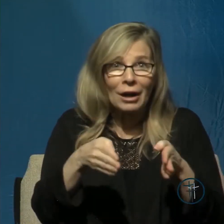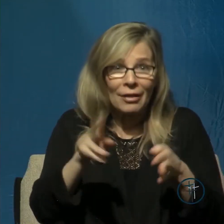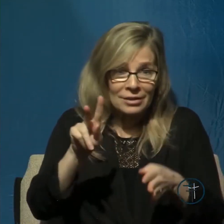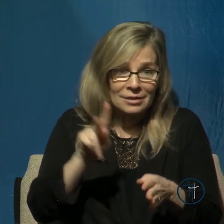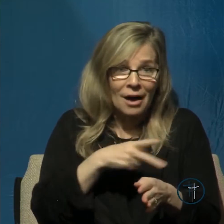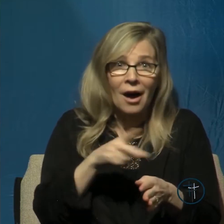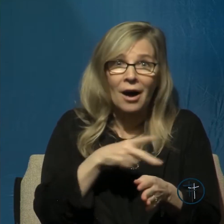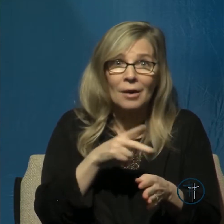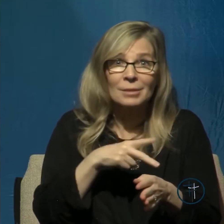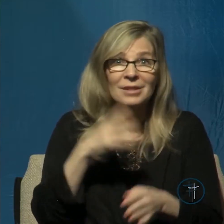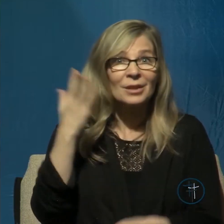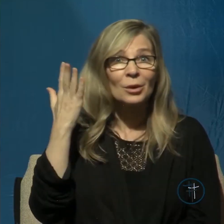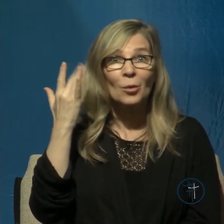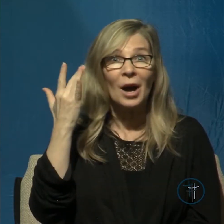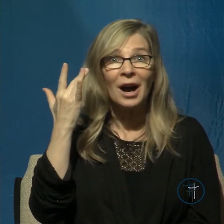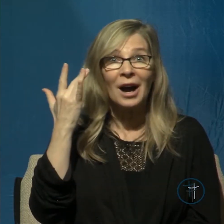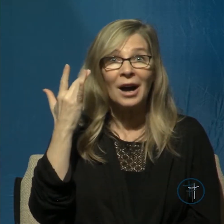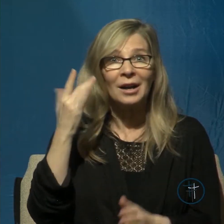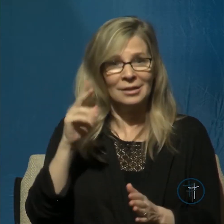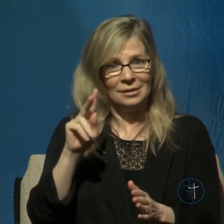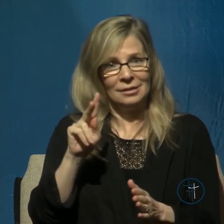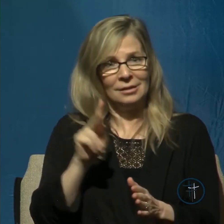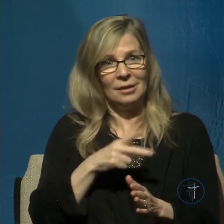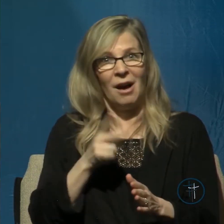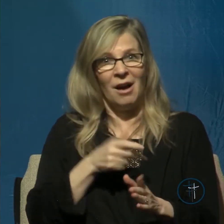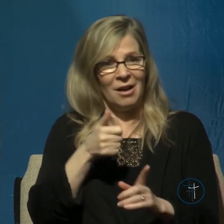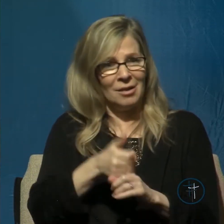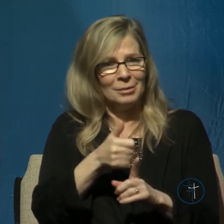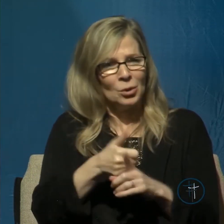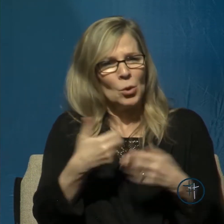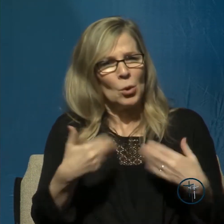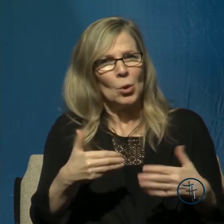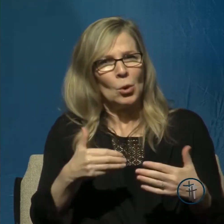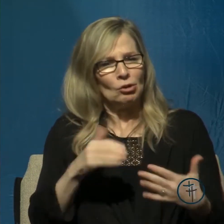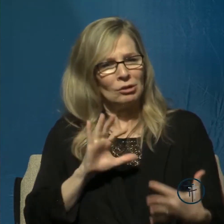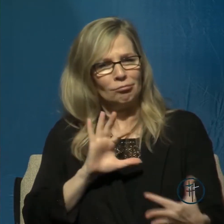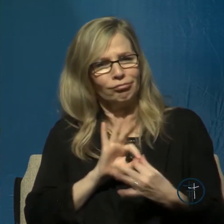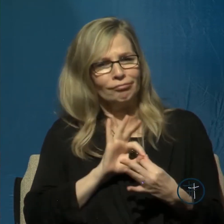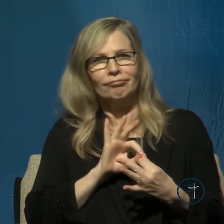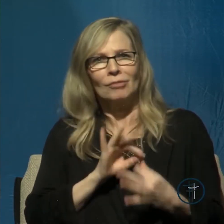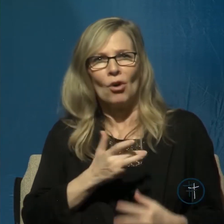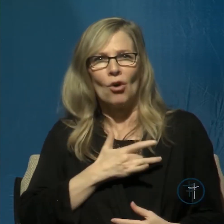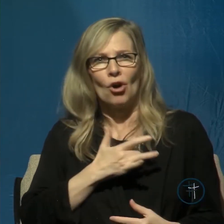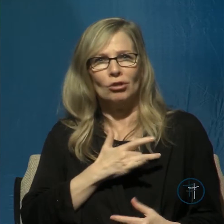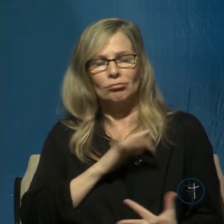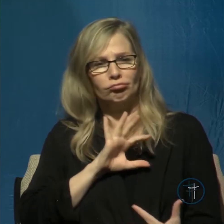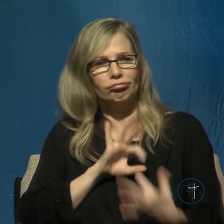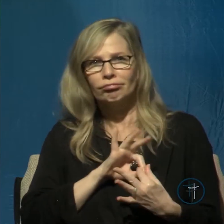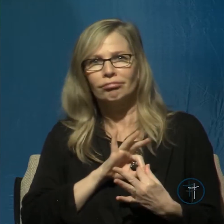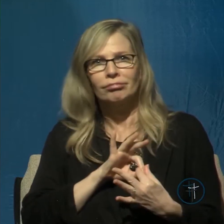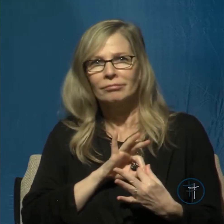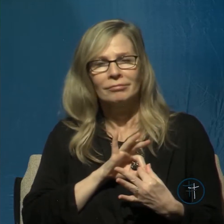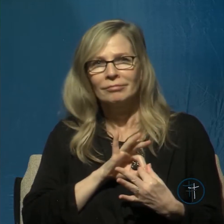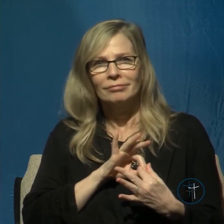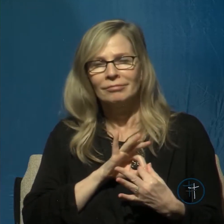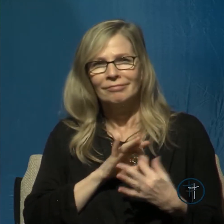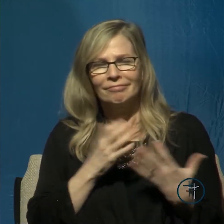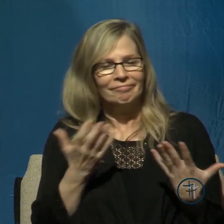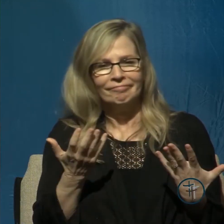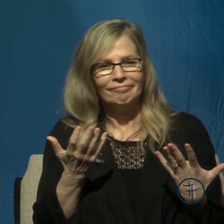because the Psalms just speak to our hearts. The Psalms speak to our hearts in ways that comfort